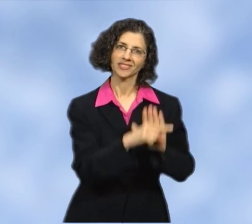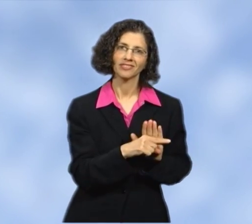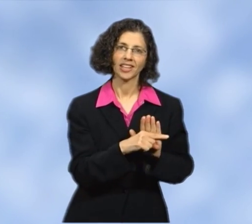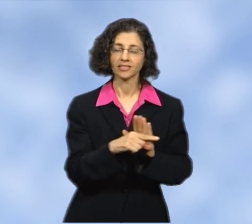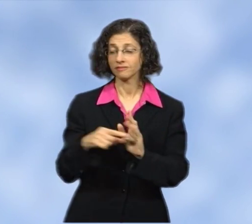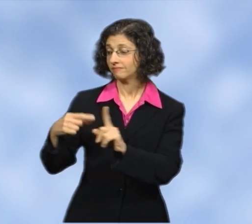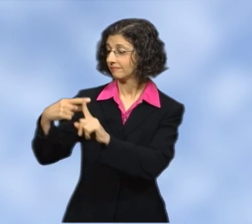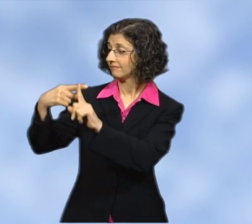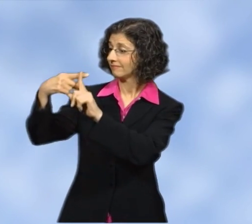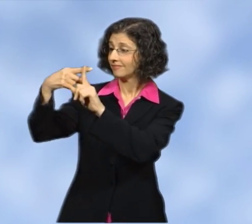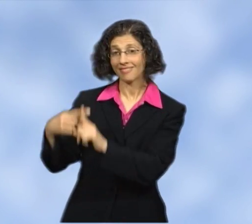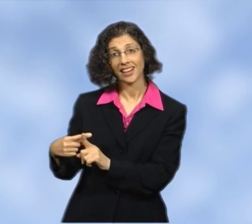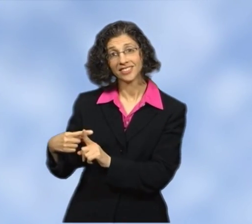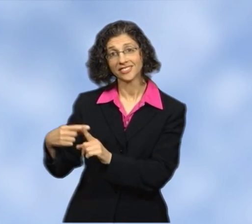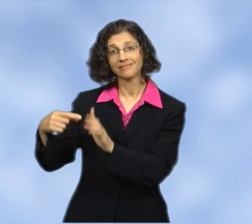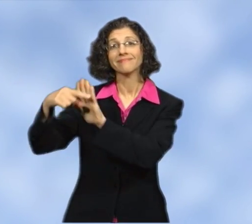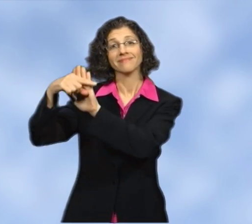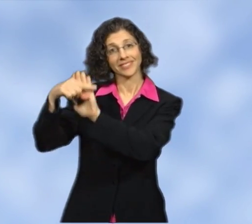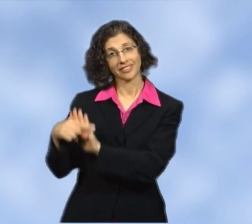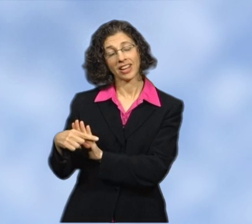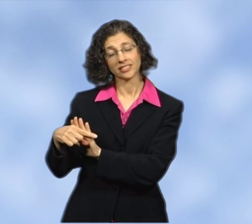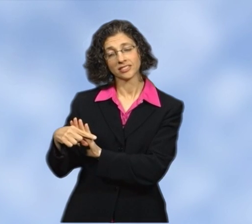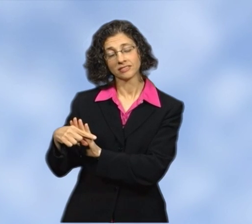advantages and disadvantages.